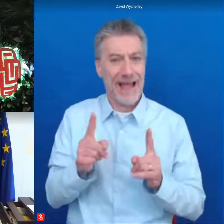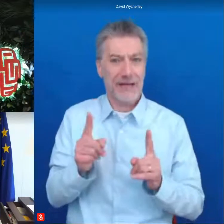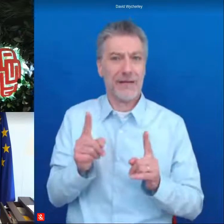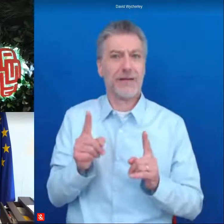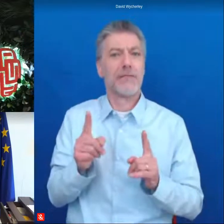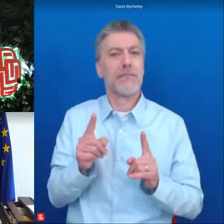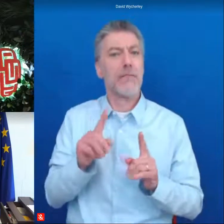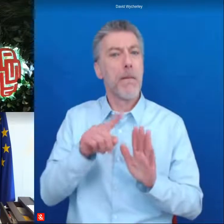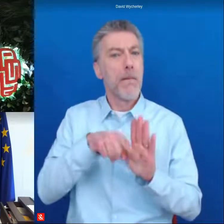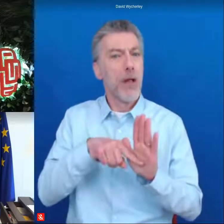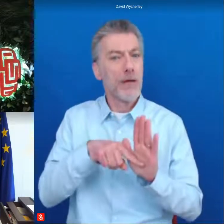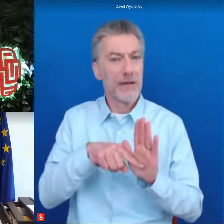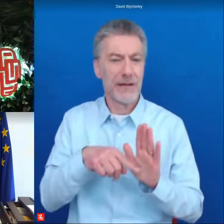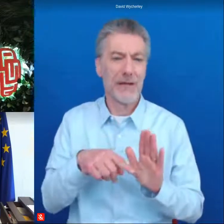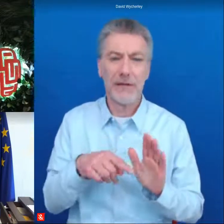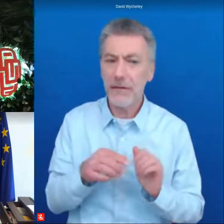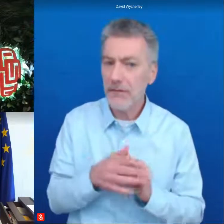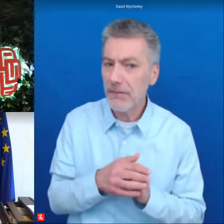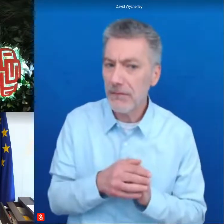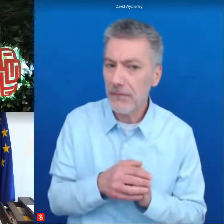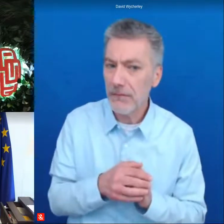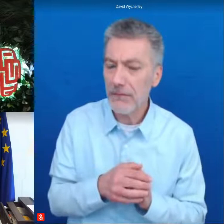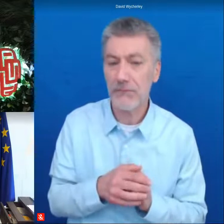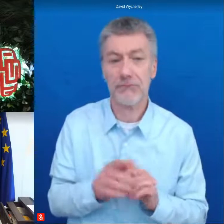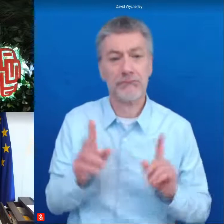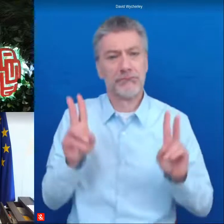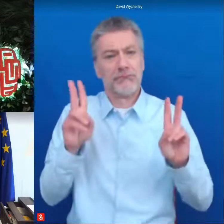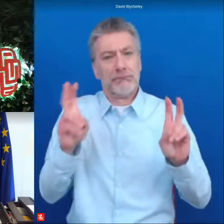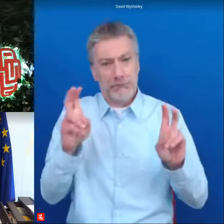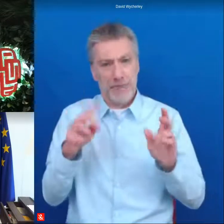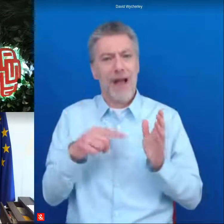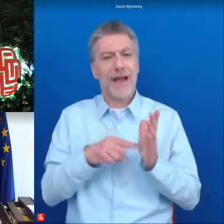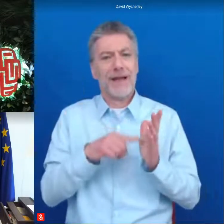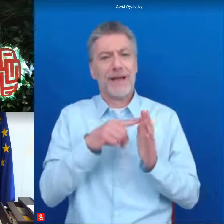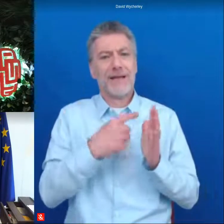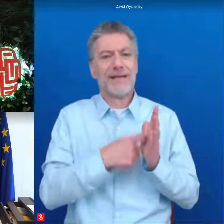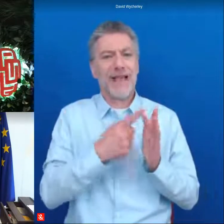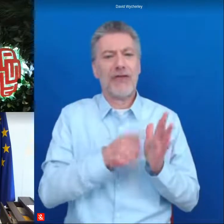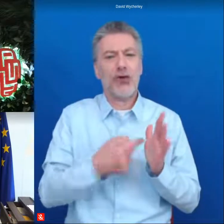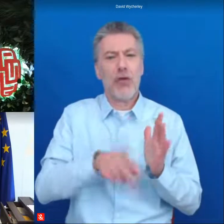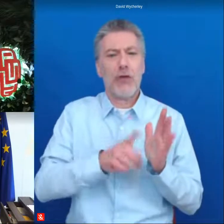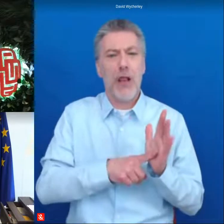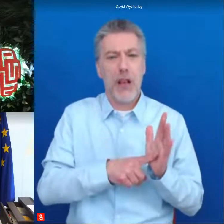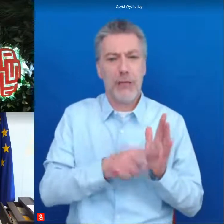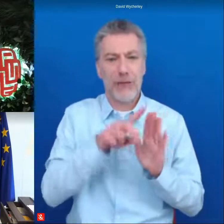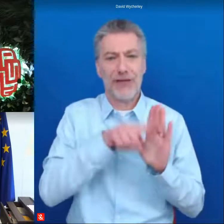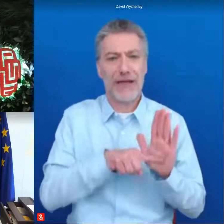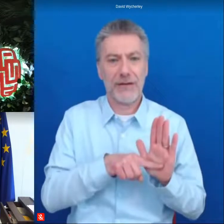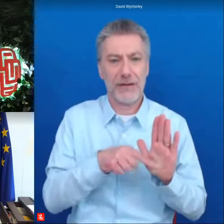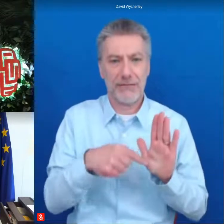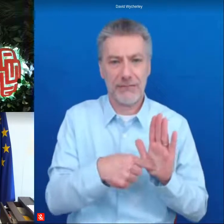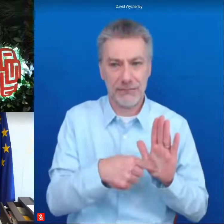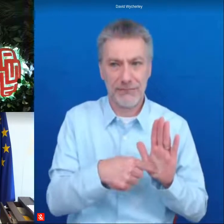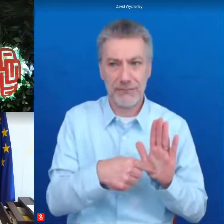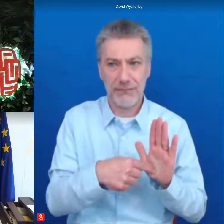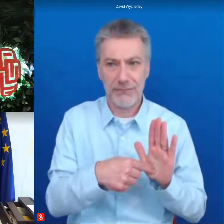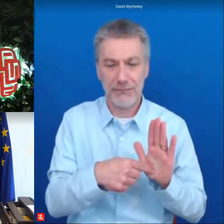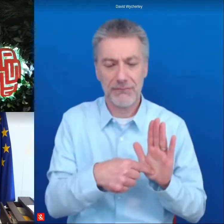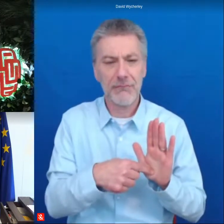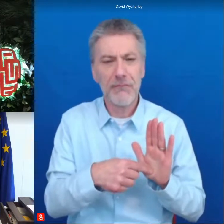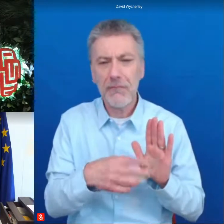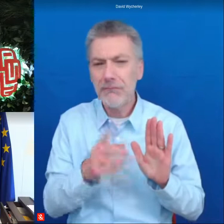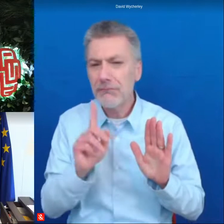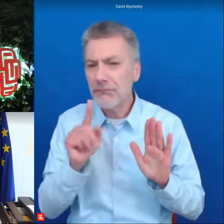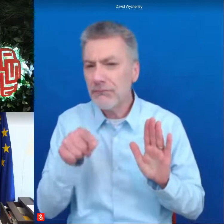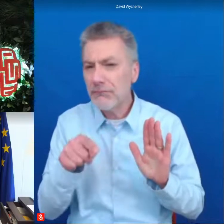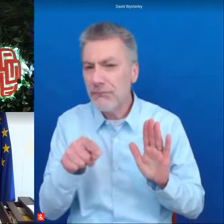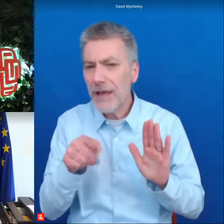want the technical term it is our territorial agenda the key is to identify the problem to design the right